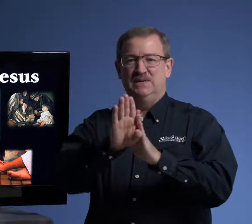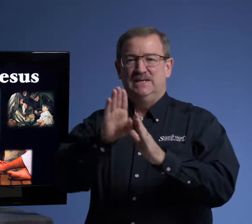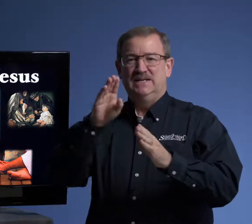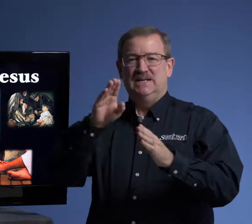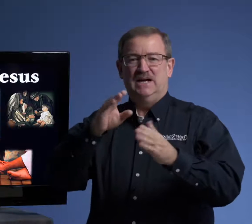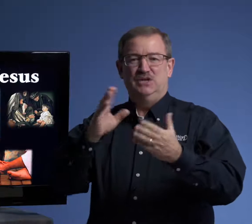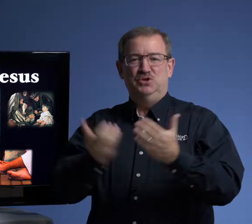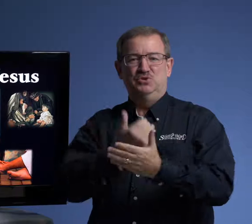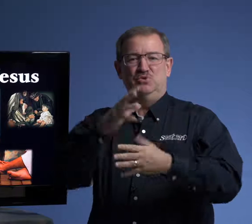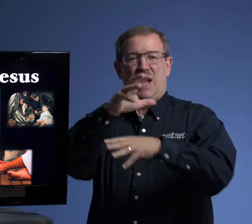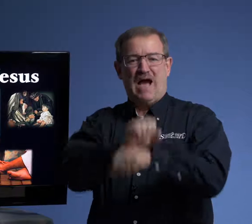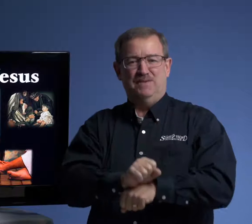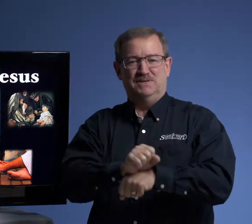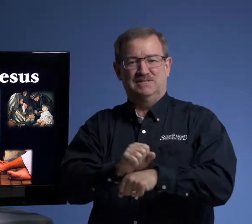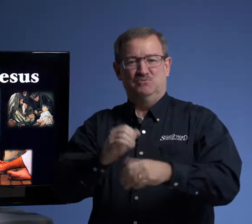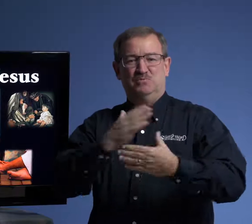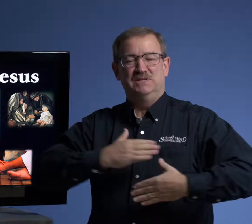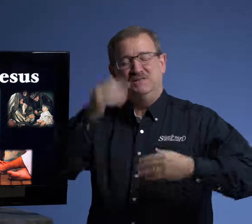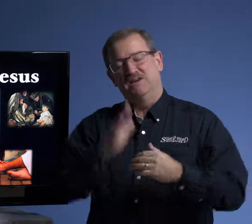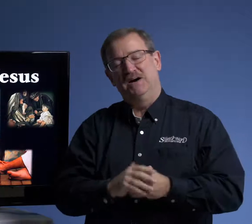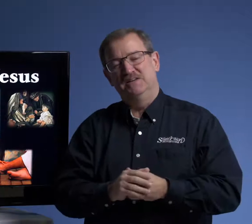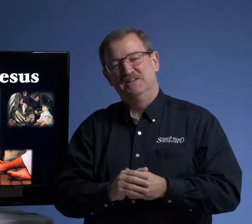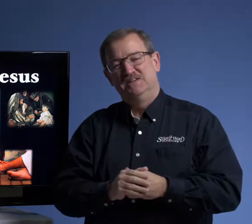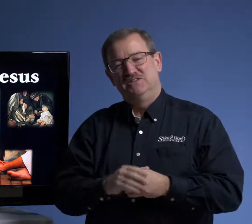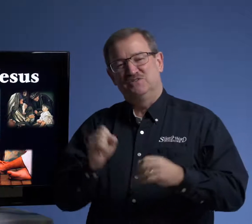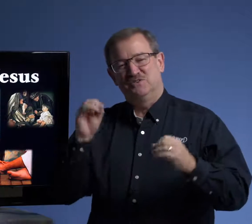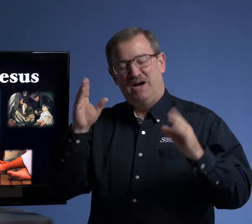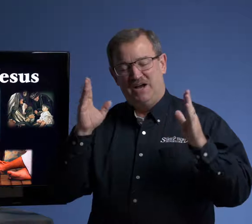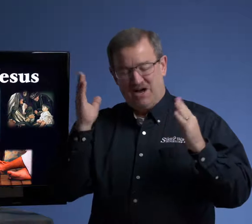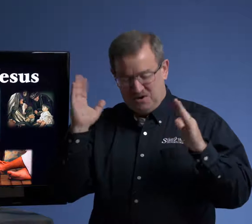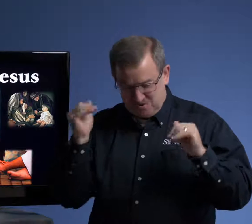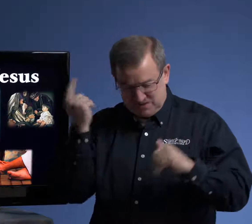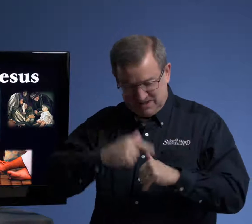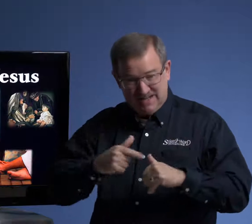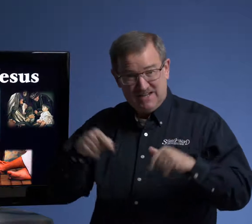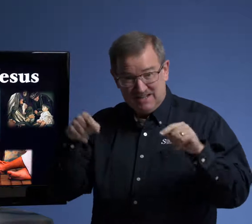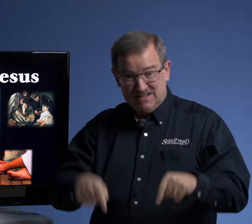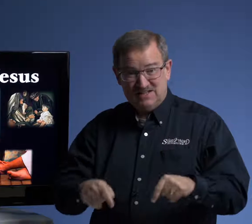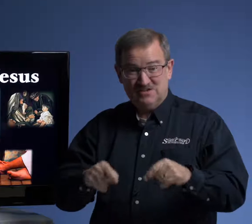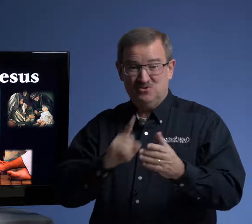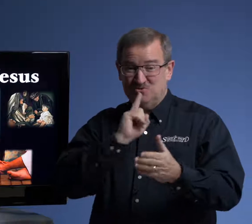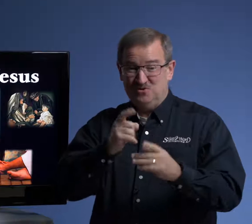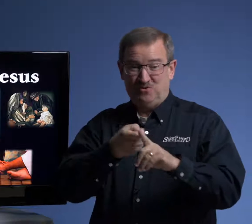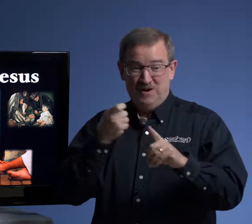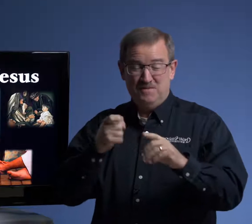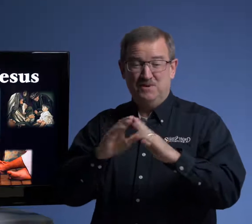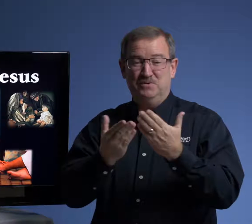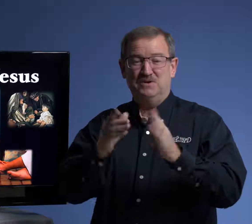new habits that will please God. So I hope that today, this truth from the book